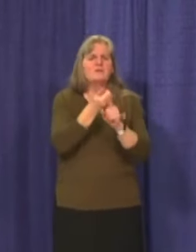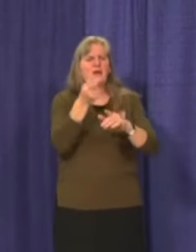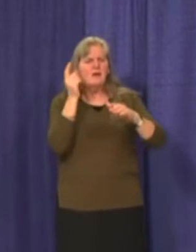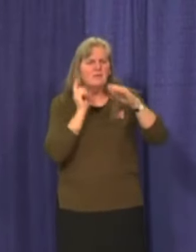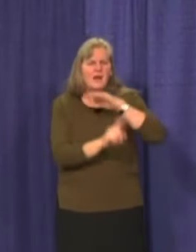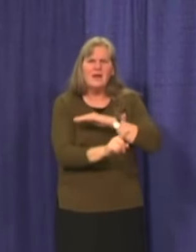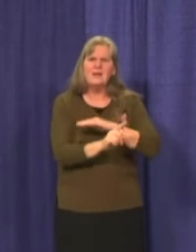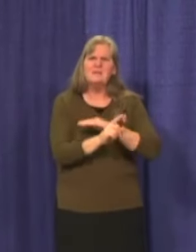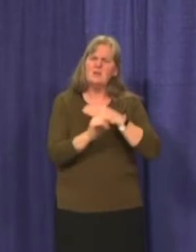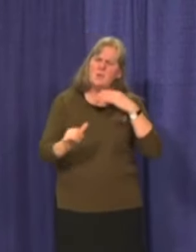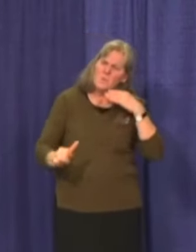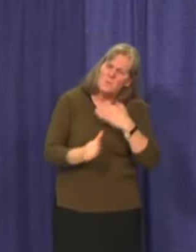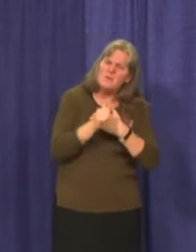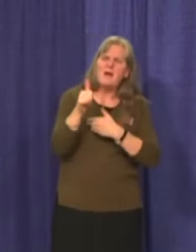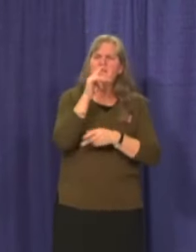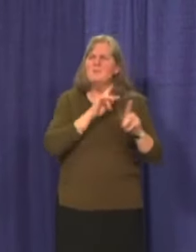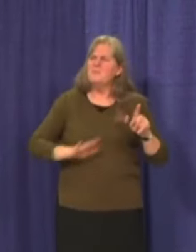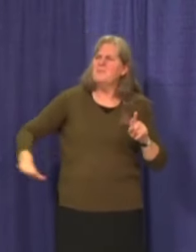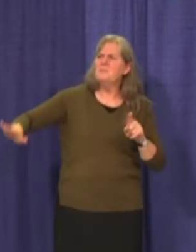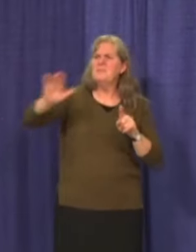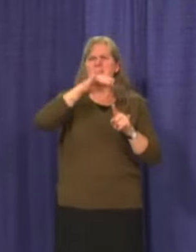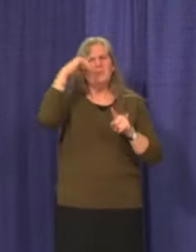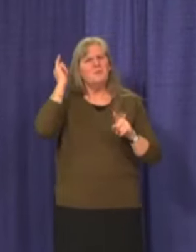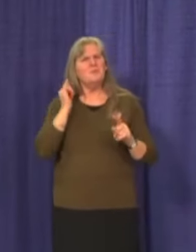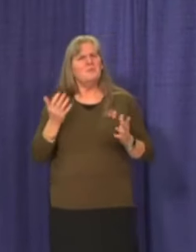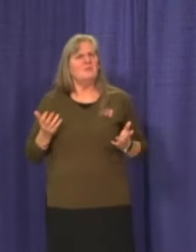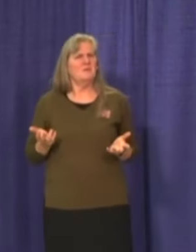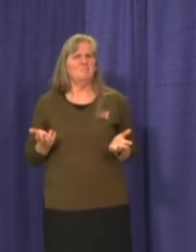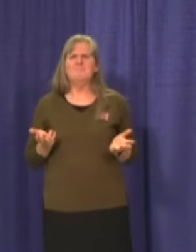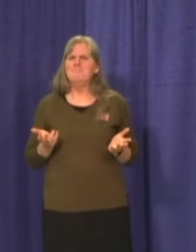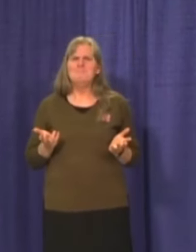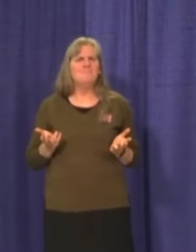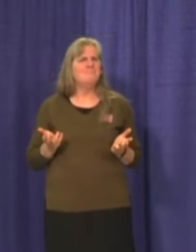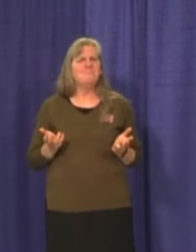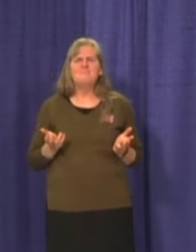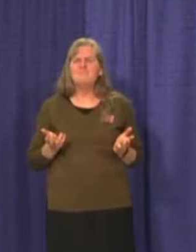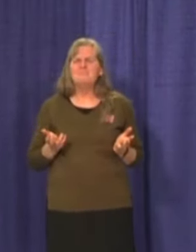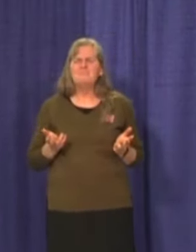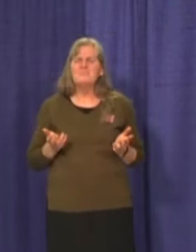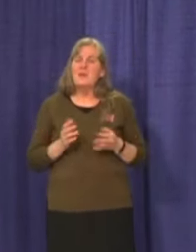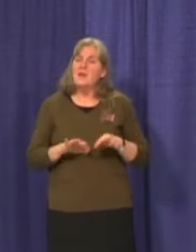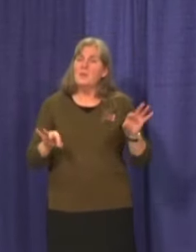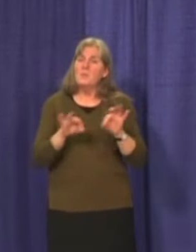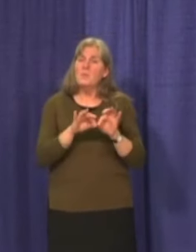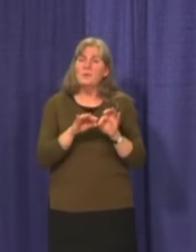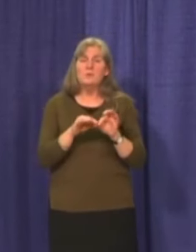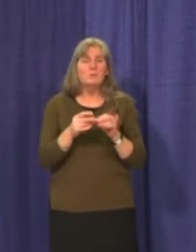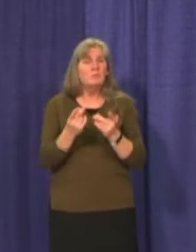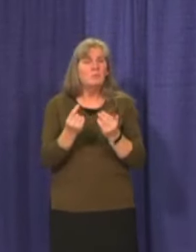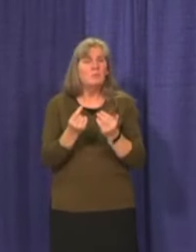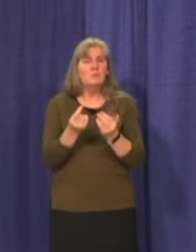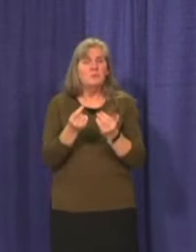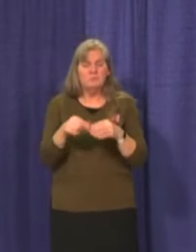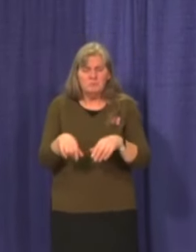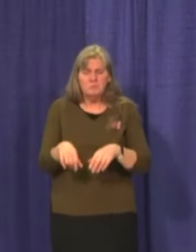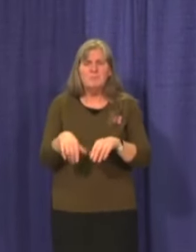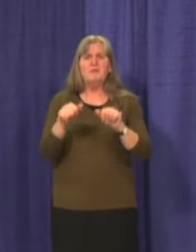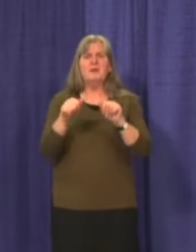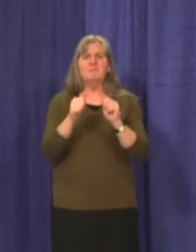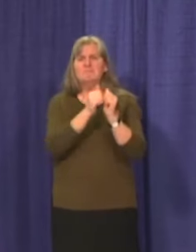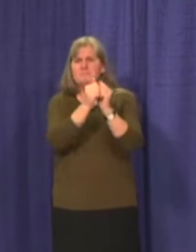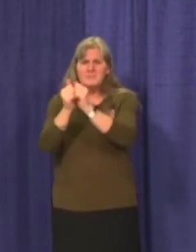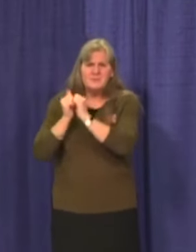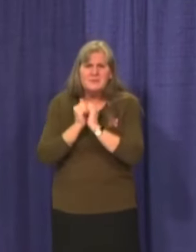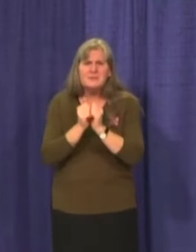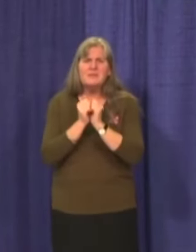colleagues and your fellow Yukoners at risk. What we need to to do is our part and work together to keep